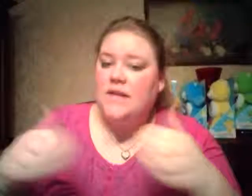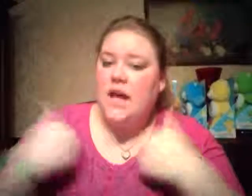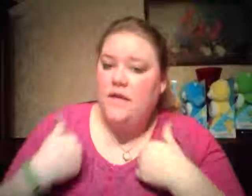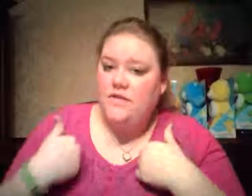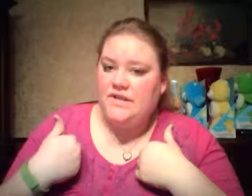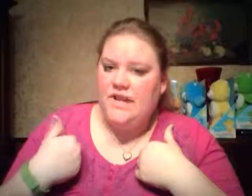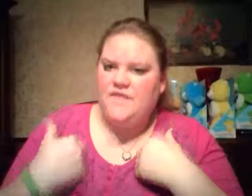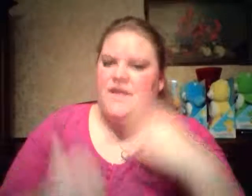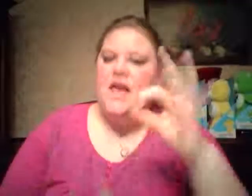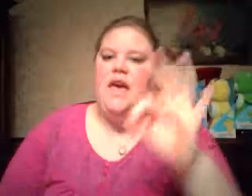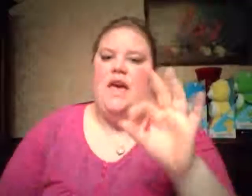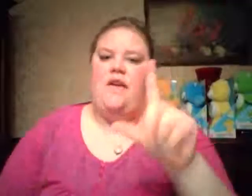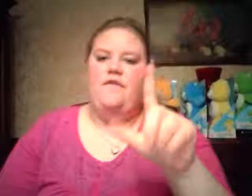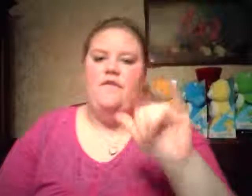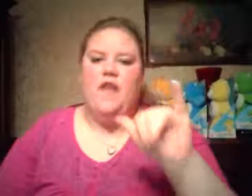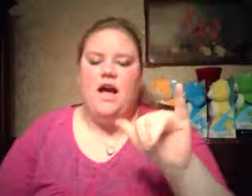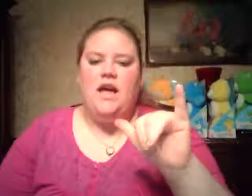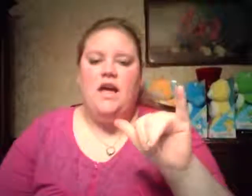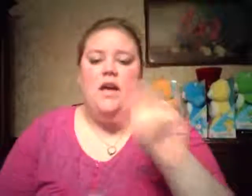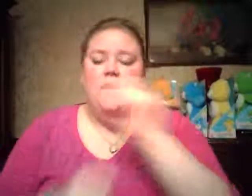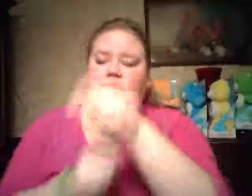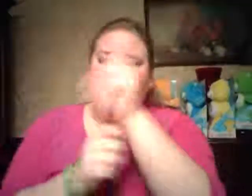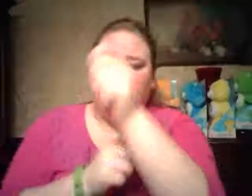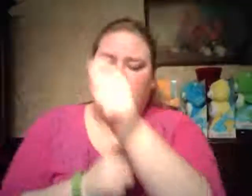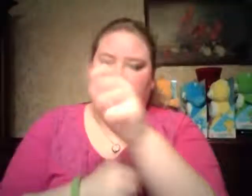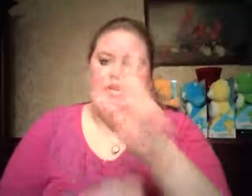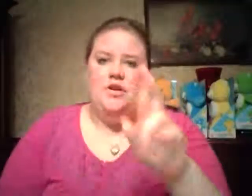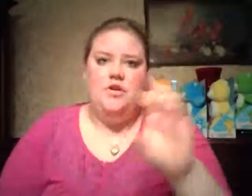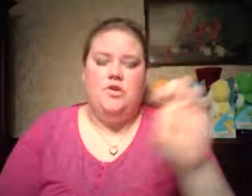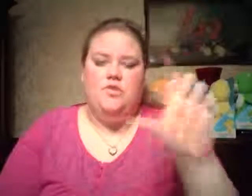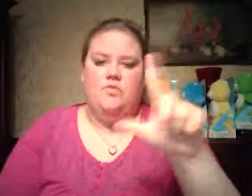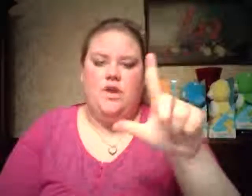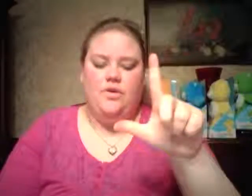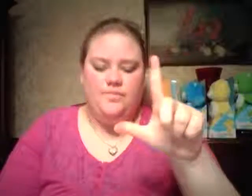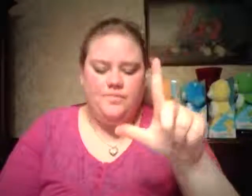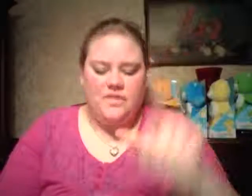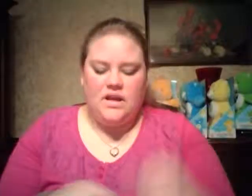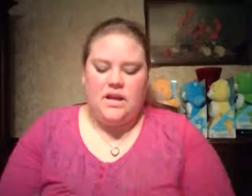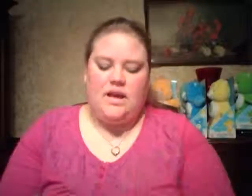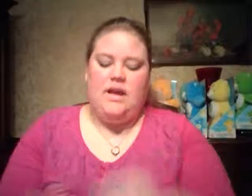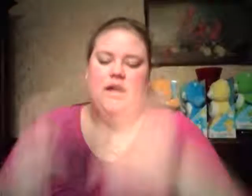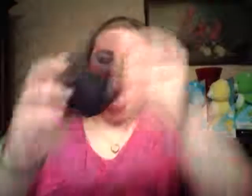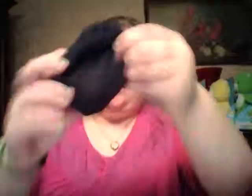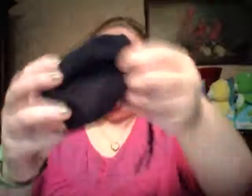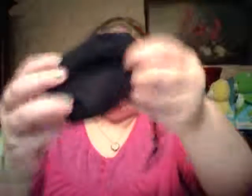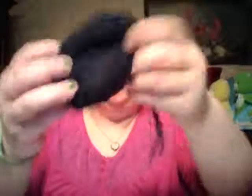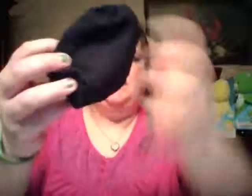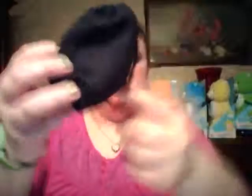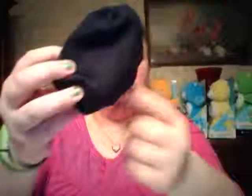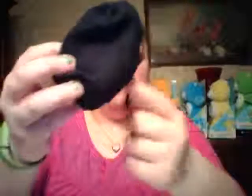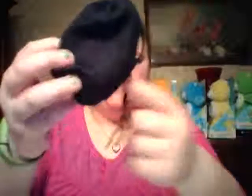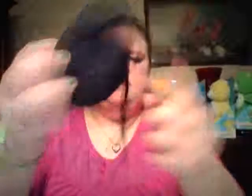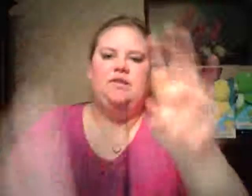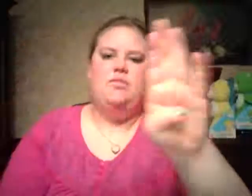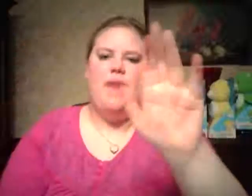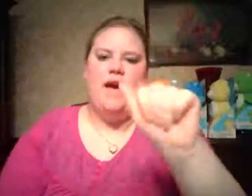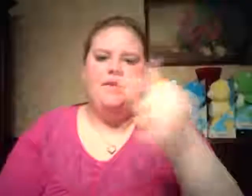I have received a fly fishing reel and it comes in this nice little bag